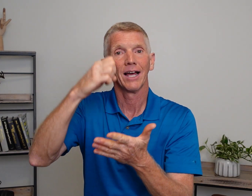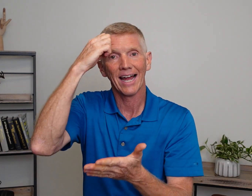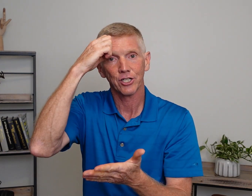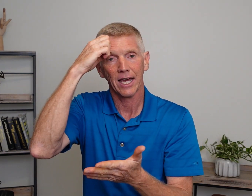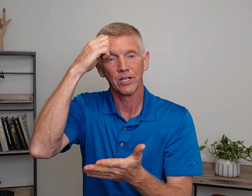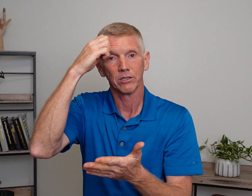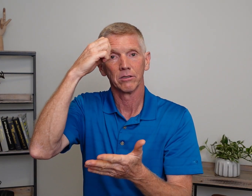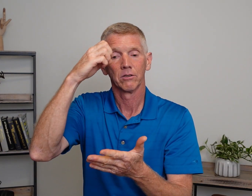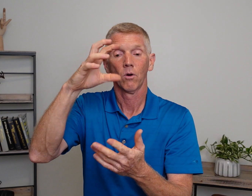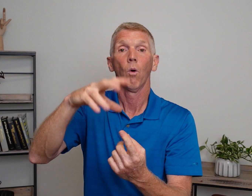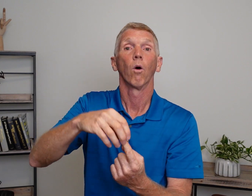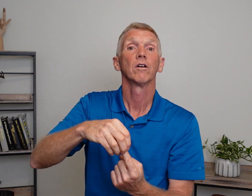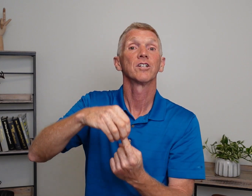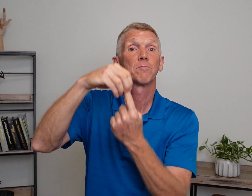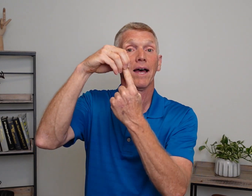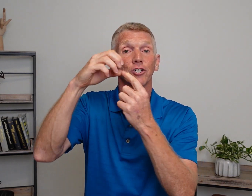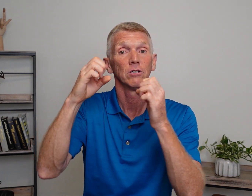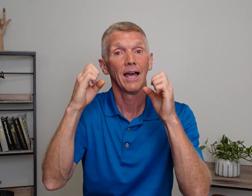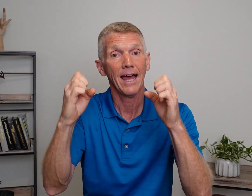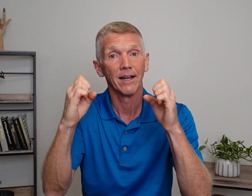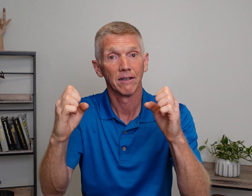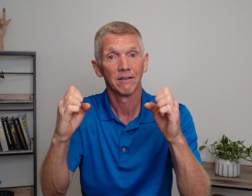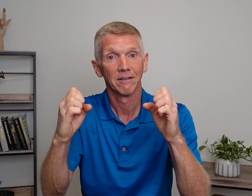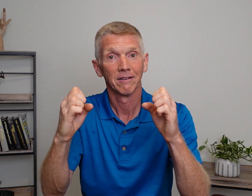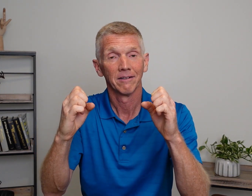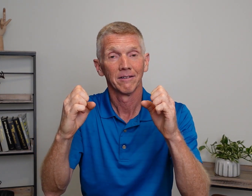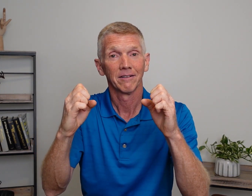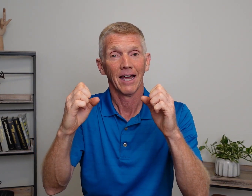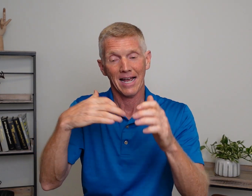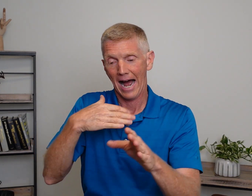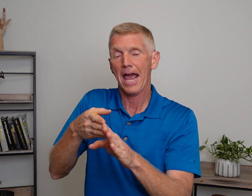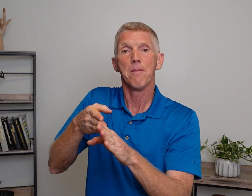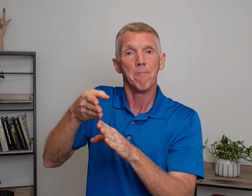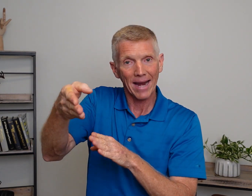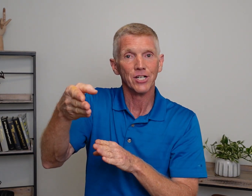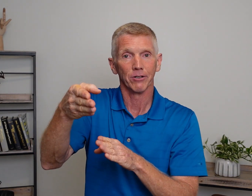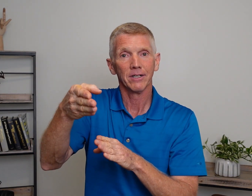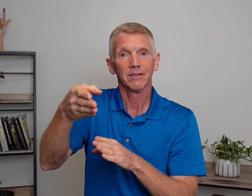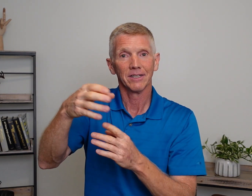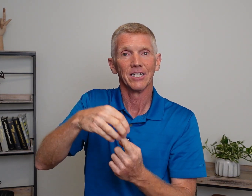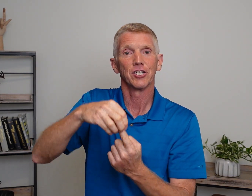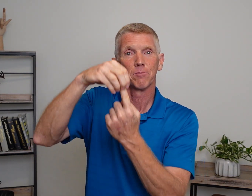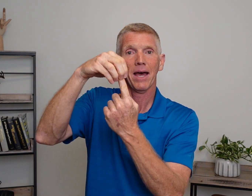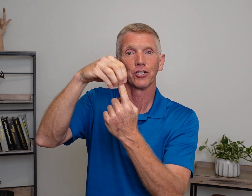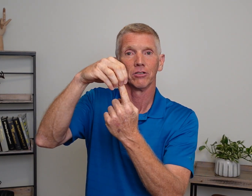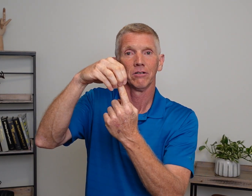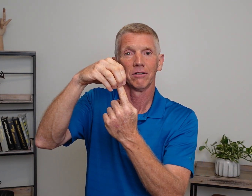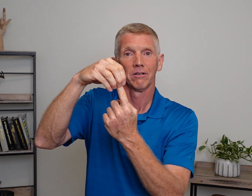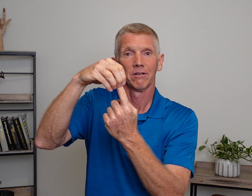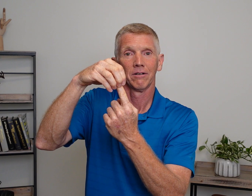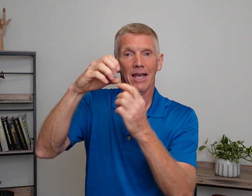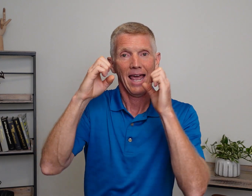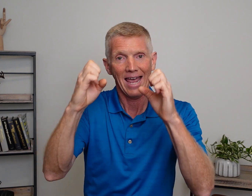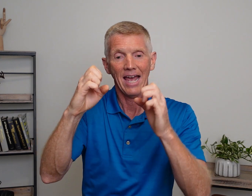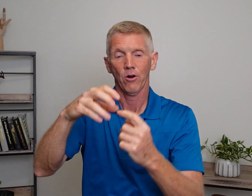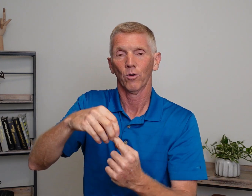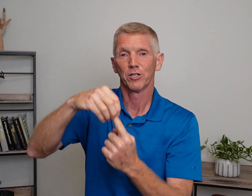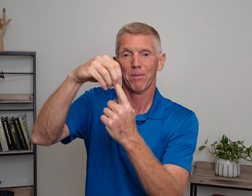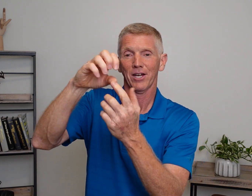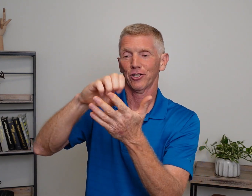education or special ed. Okay? I am majoring in special ed or special